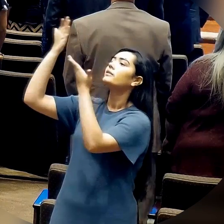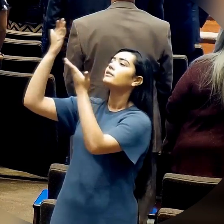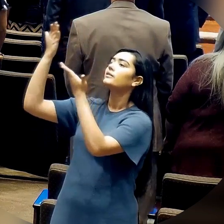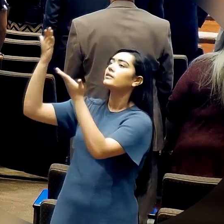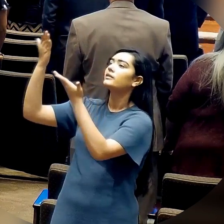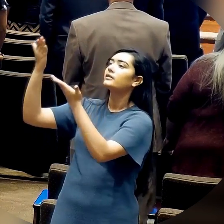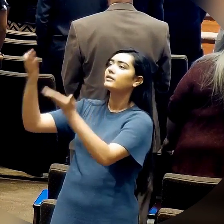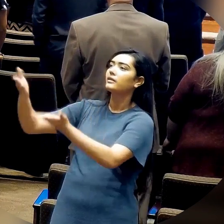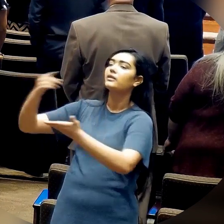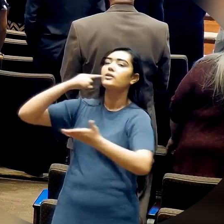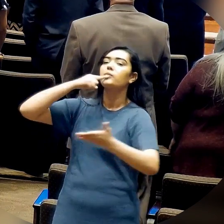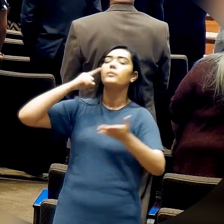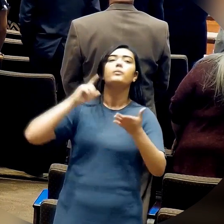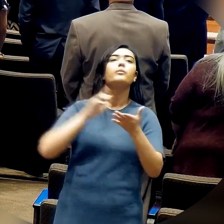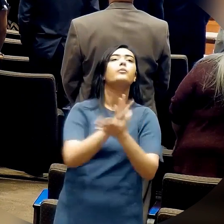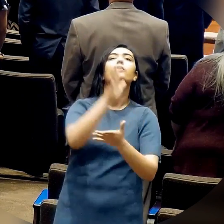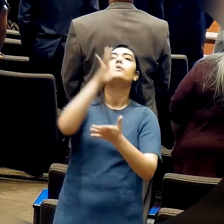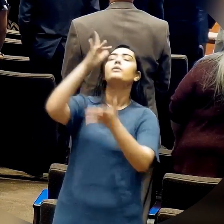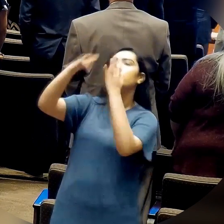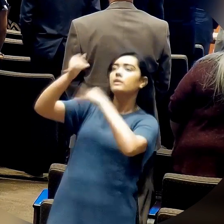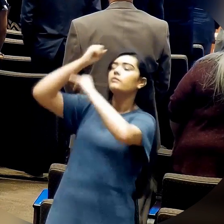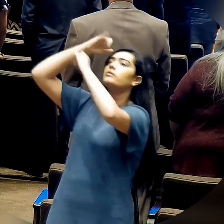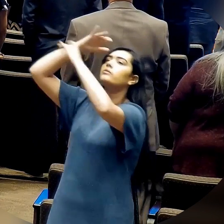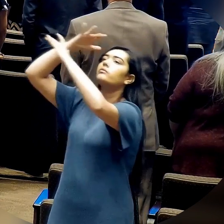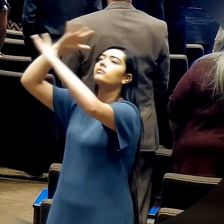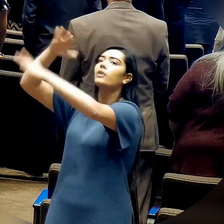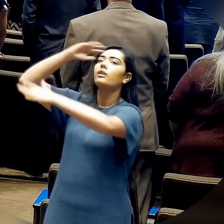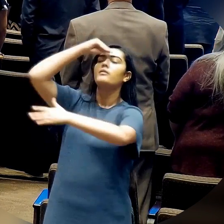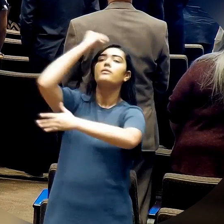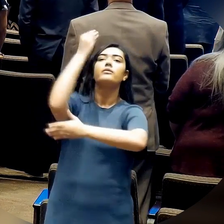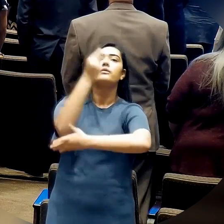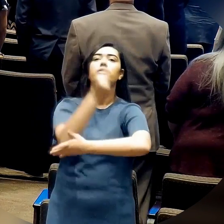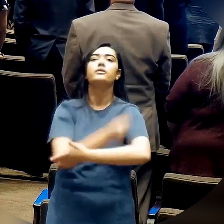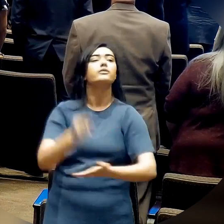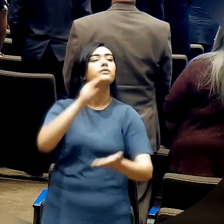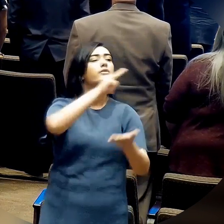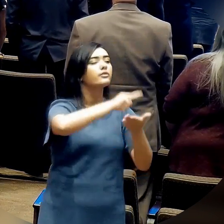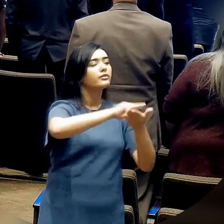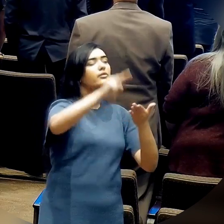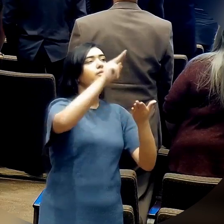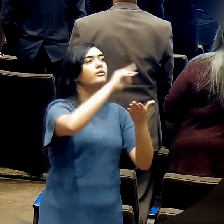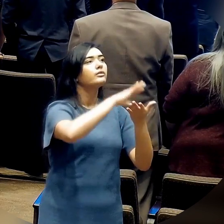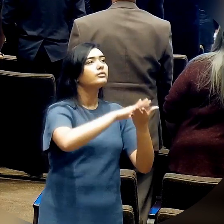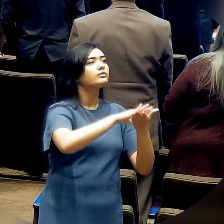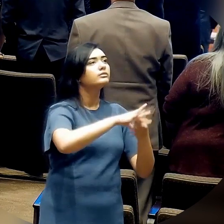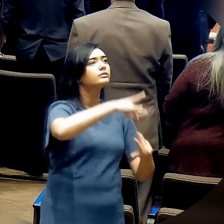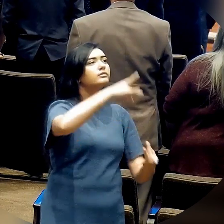Praise Father, Son, and Holy